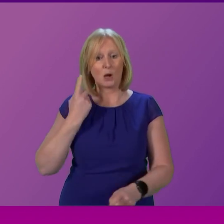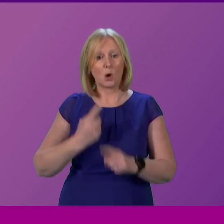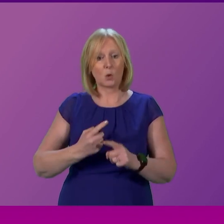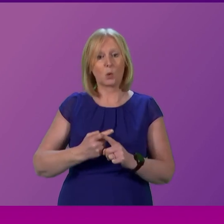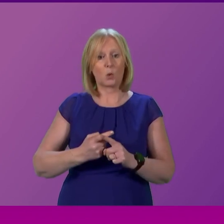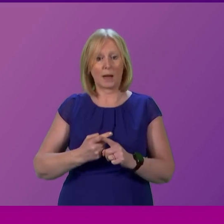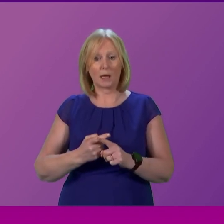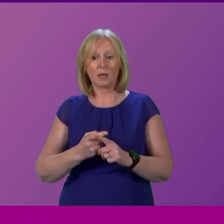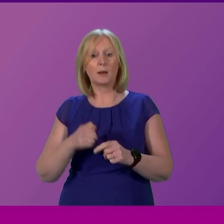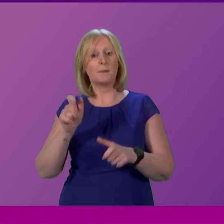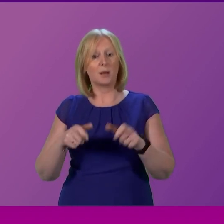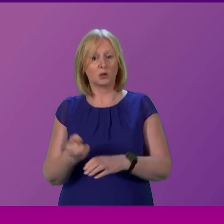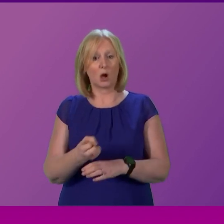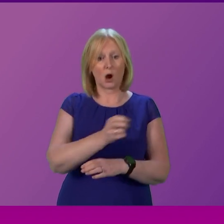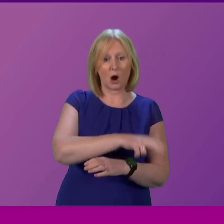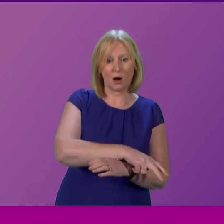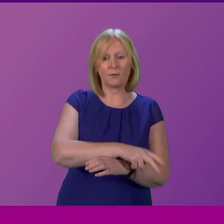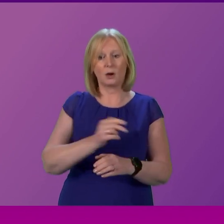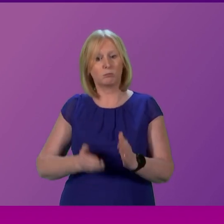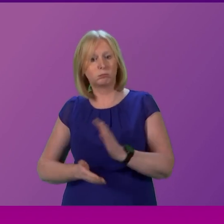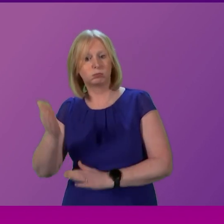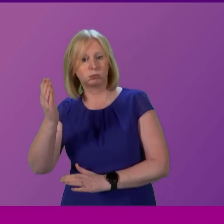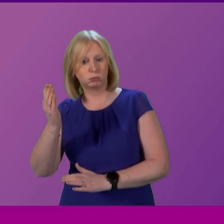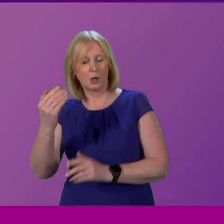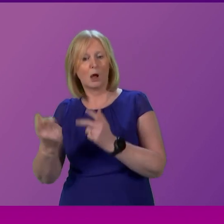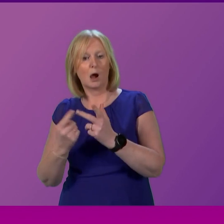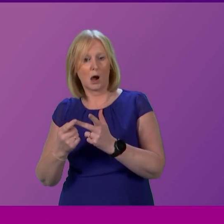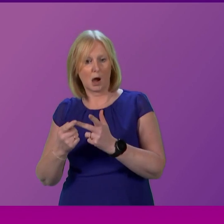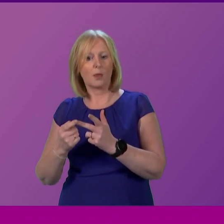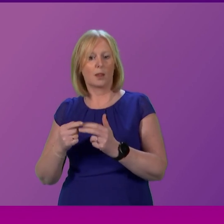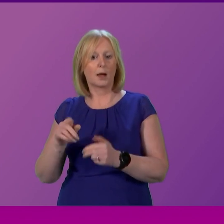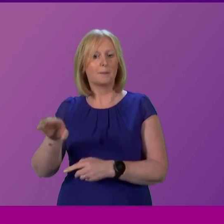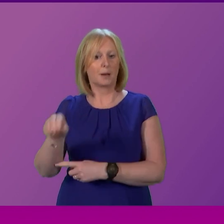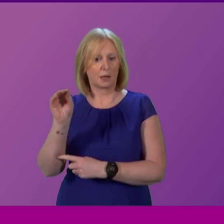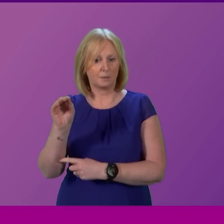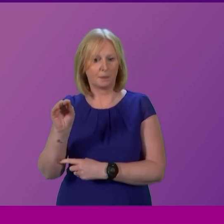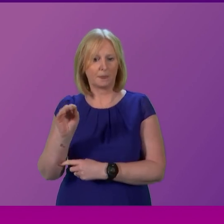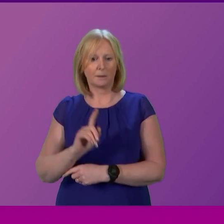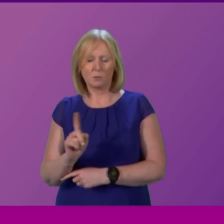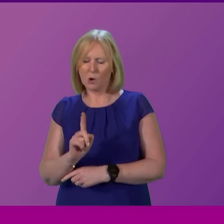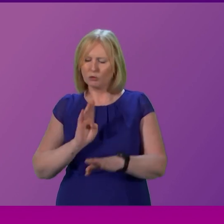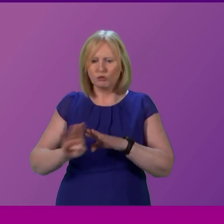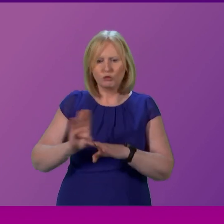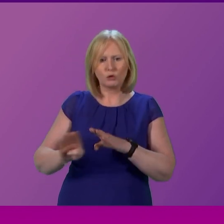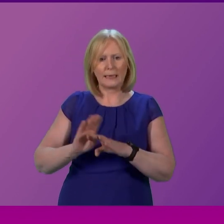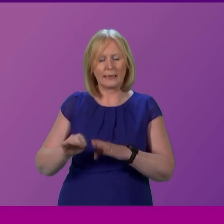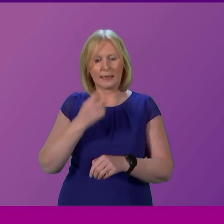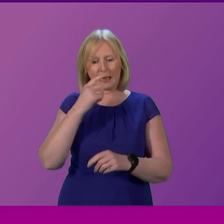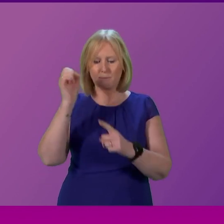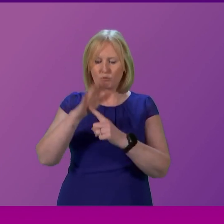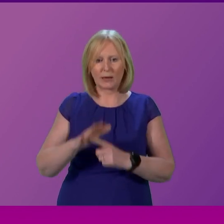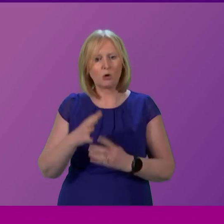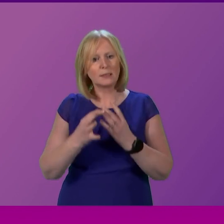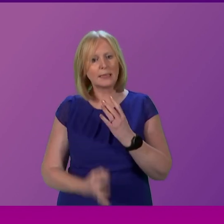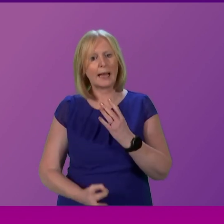and what steps is he taking to ensure that call handlers have the training they need and are able to prioritise calls as they come in